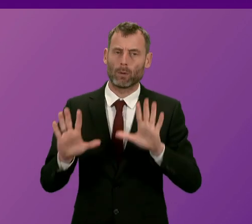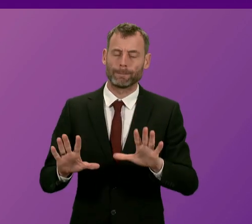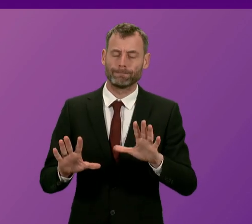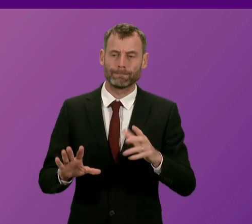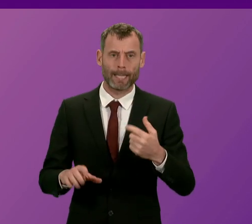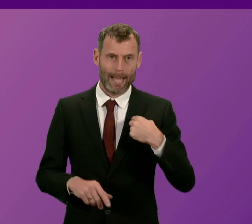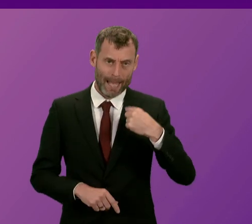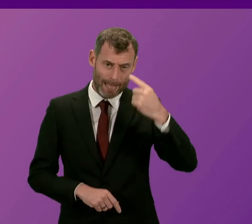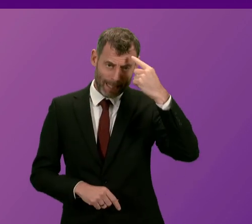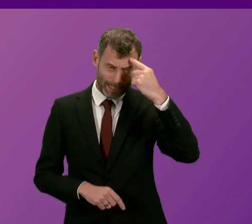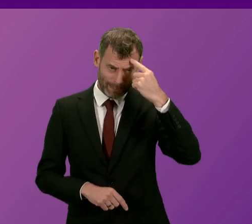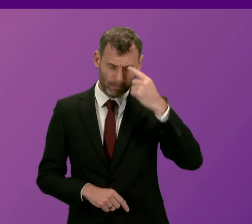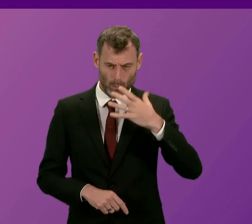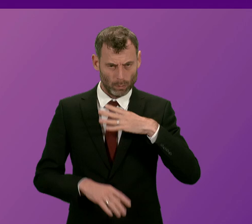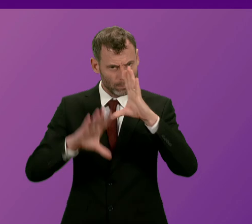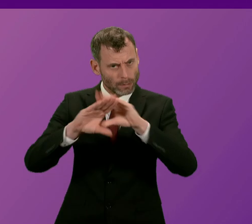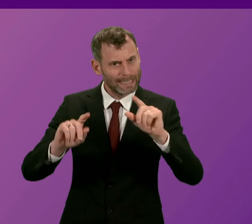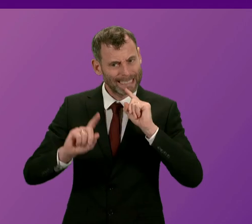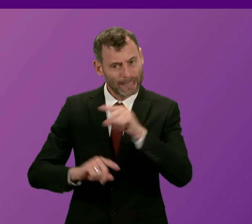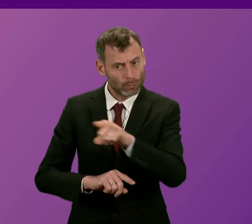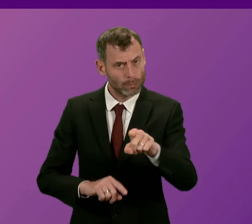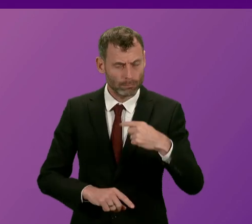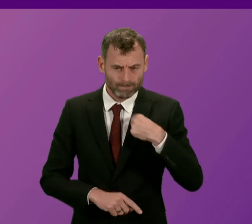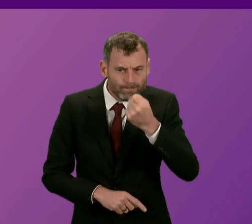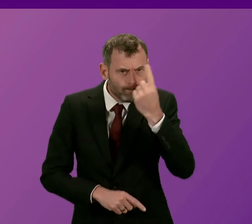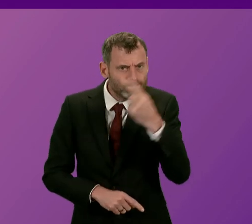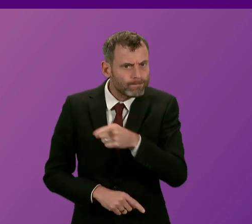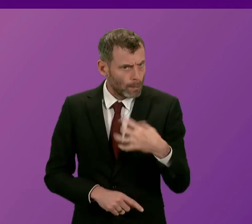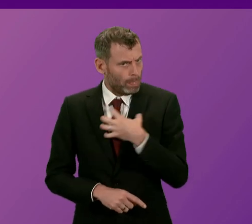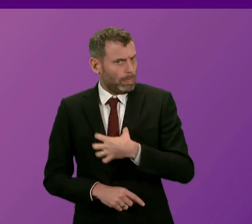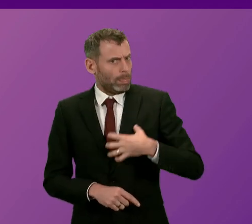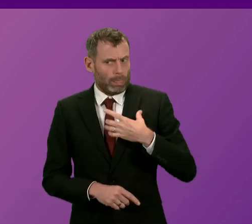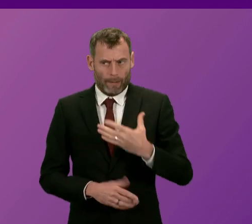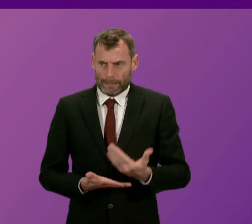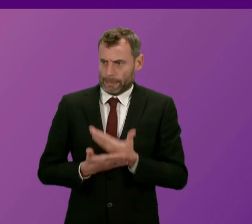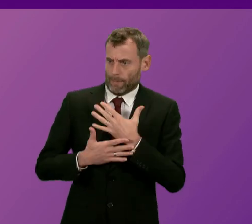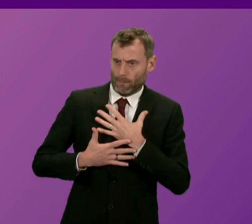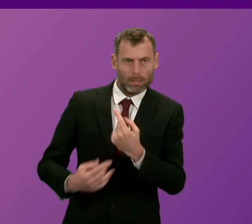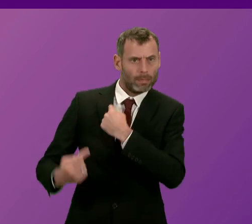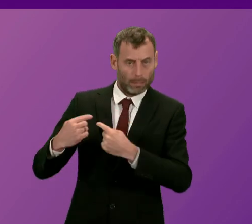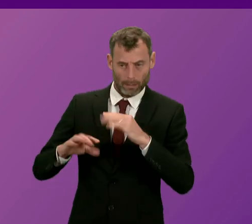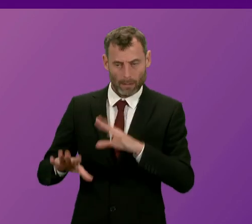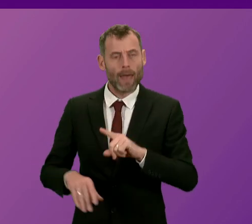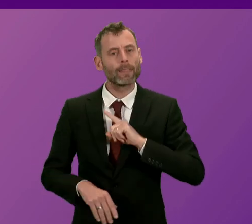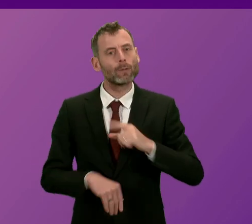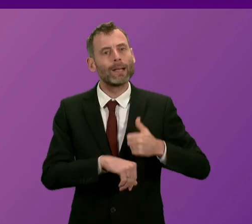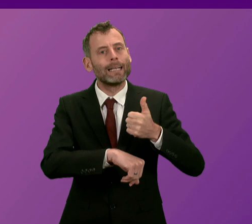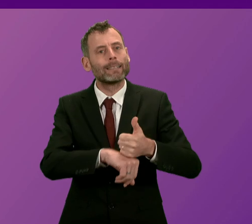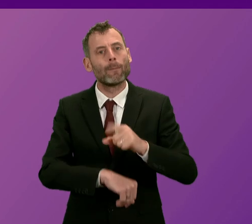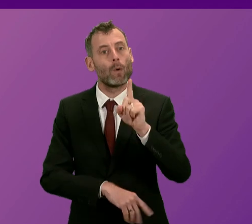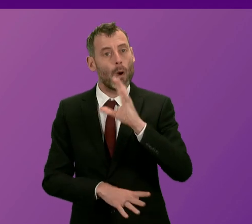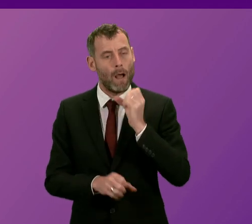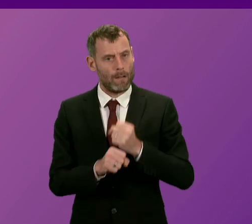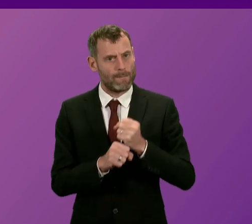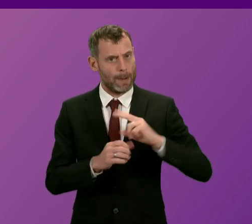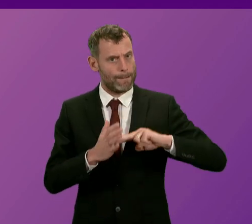concerns of members of the teaching profession and those concerns are taken seriously within the government. That's why we brought forward the proposals